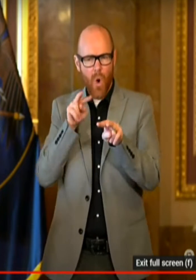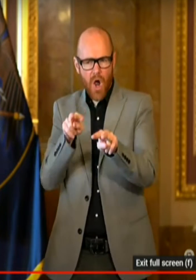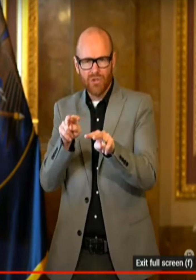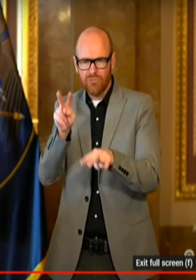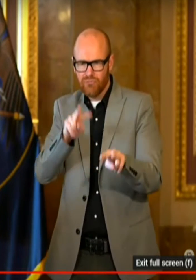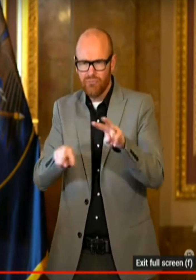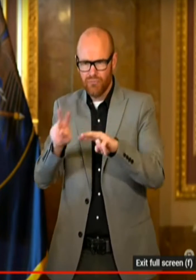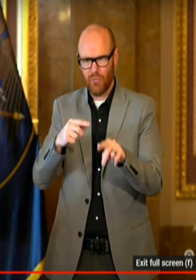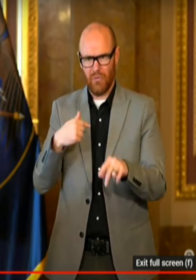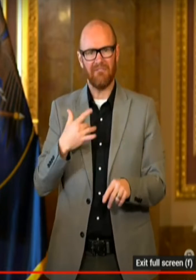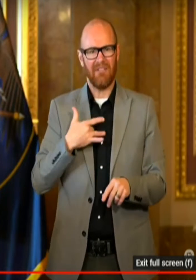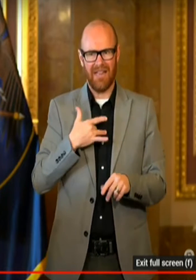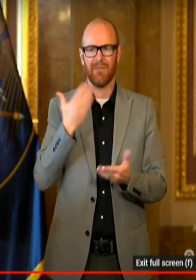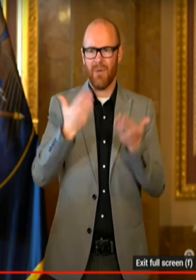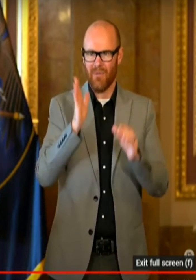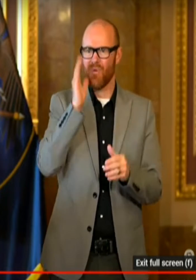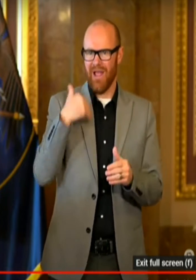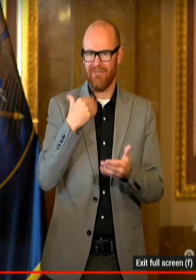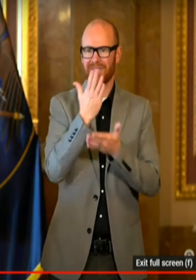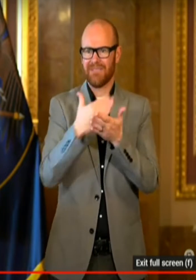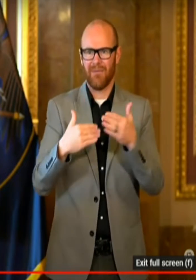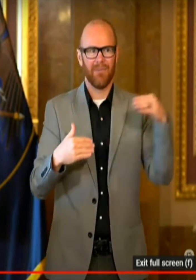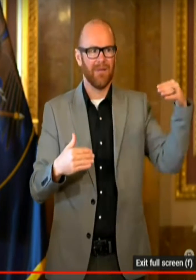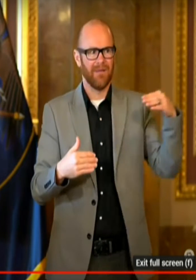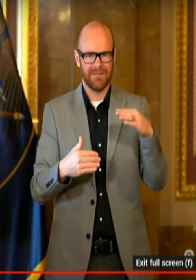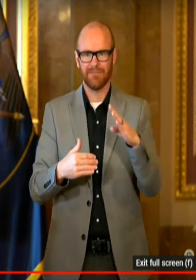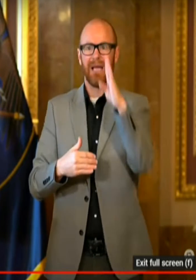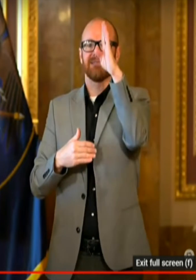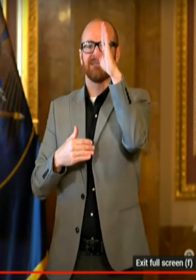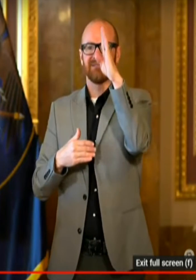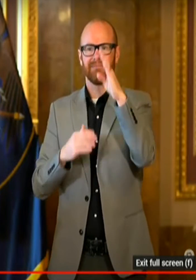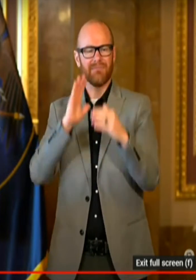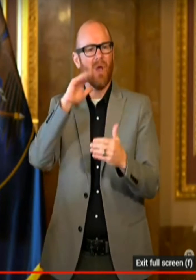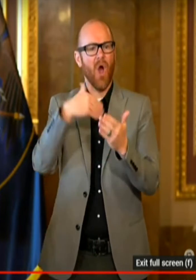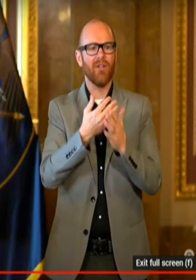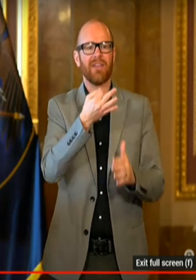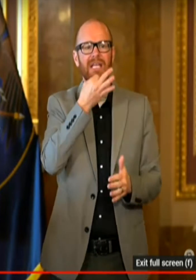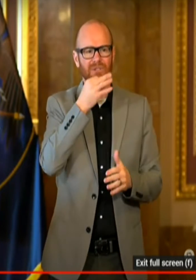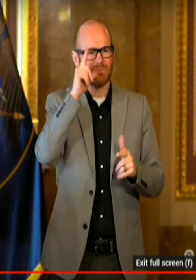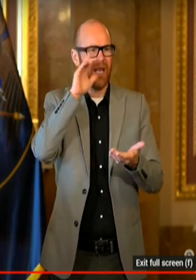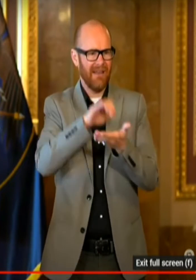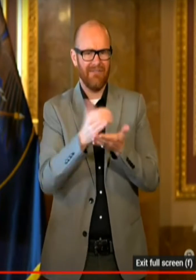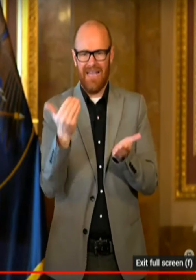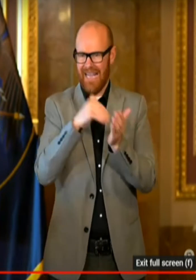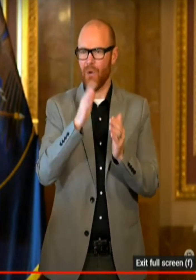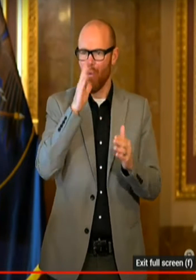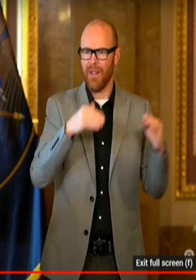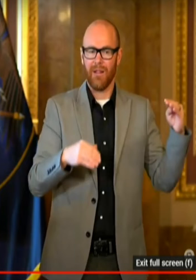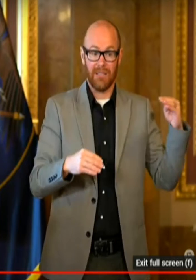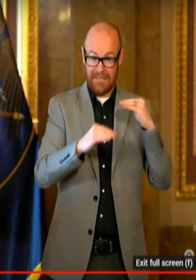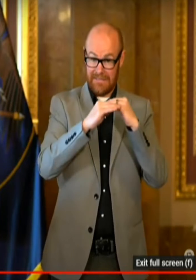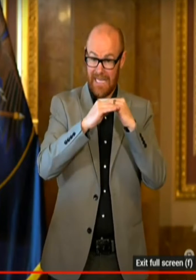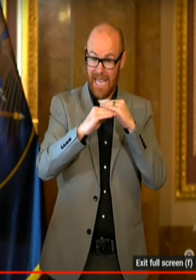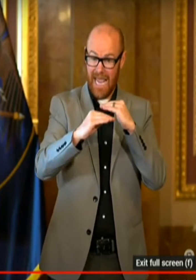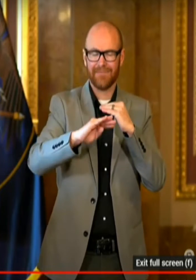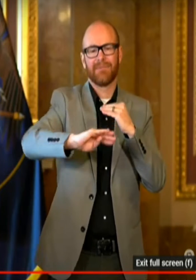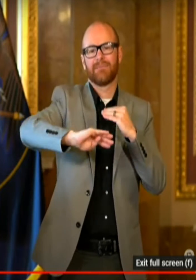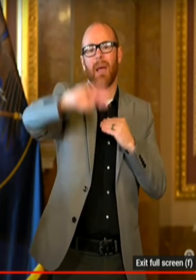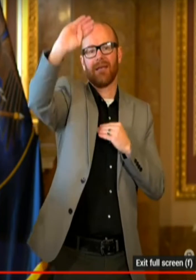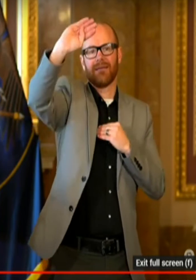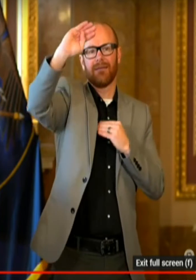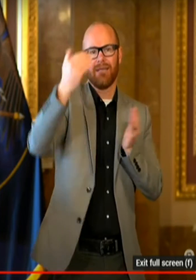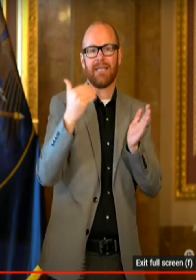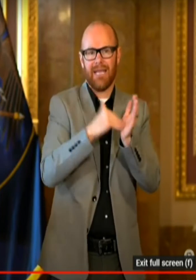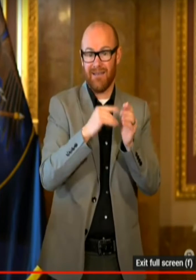anticipate that there will be additional spikes. I mean, I think all of the experts believe that that will happen. But, again, we see those spikes